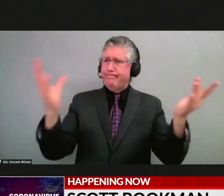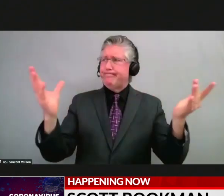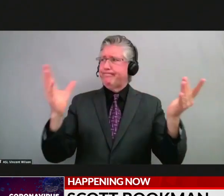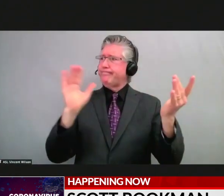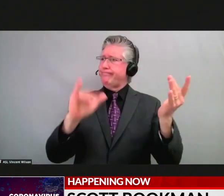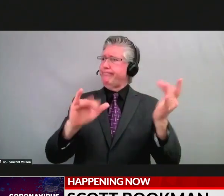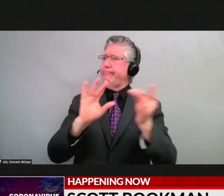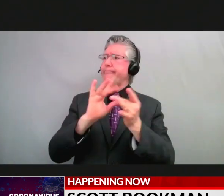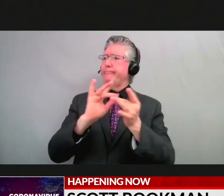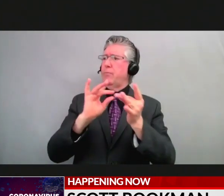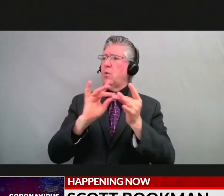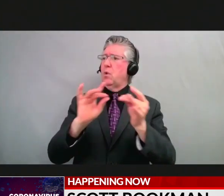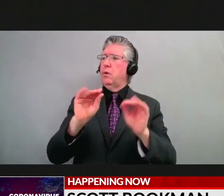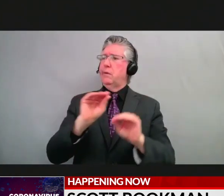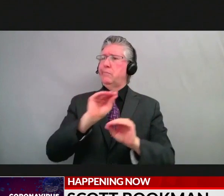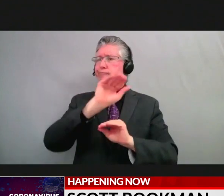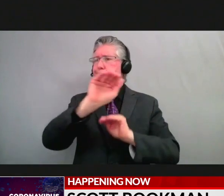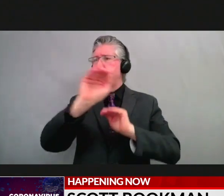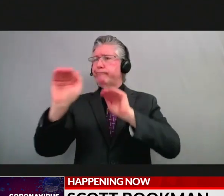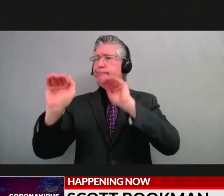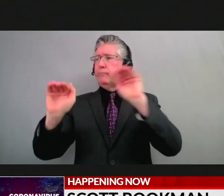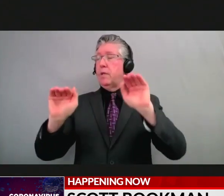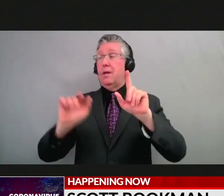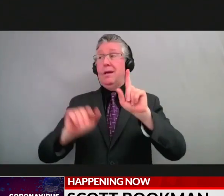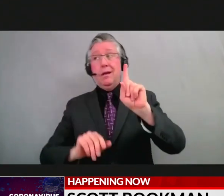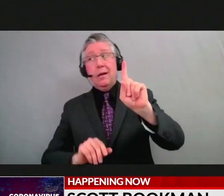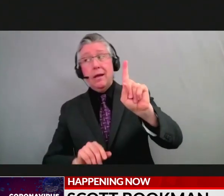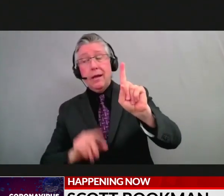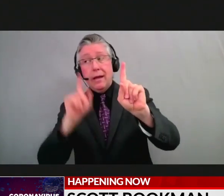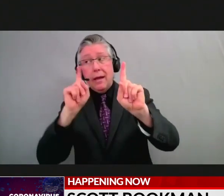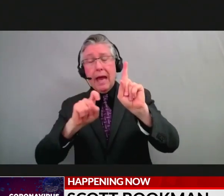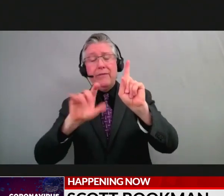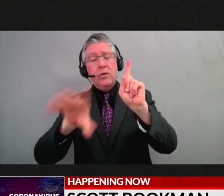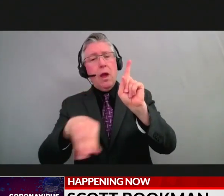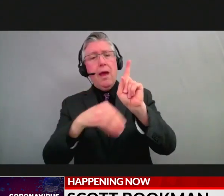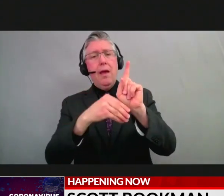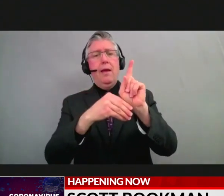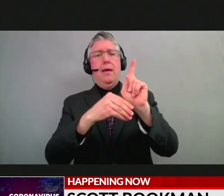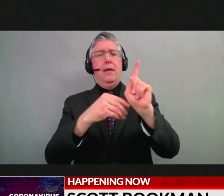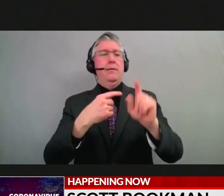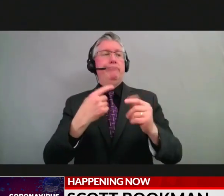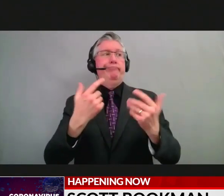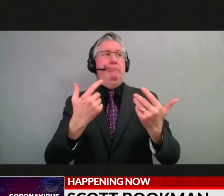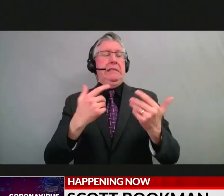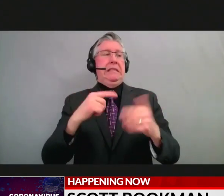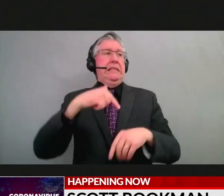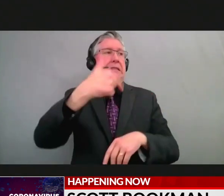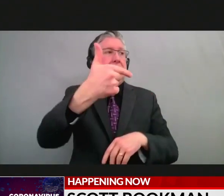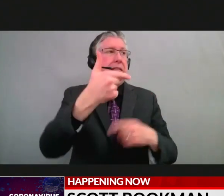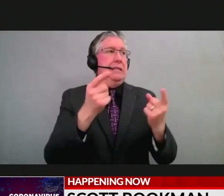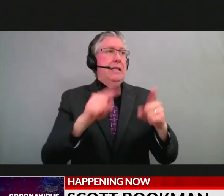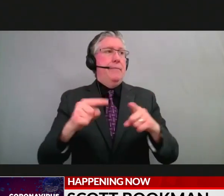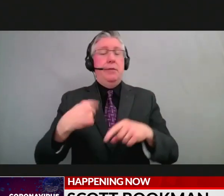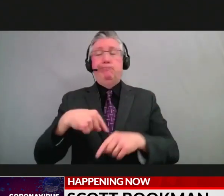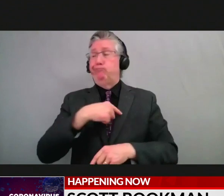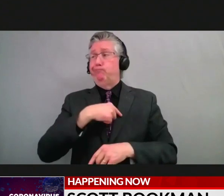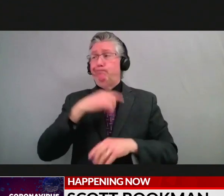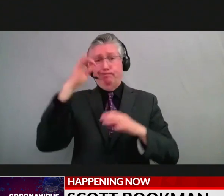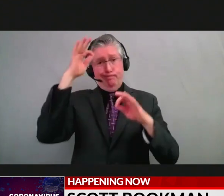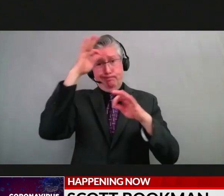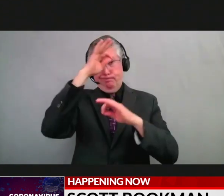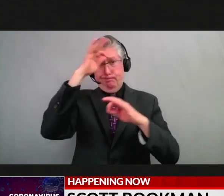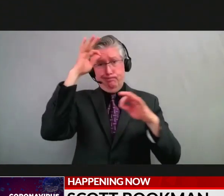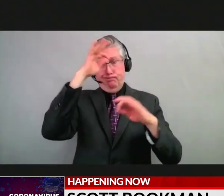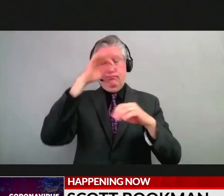Simultaneously, we do want to say that we don't know what will come next. The science on this virus is